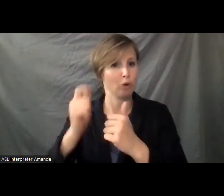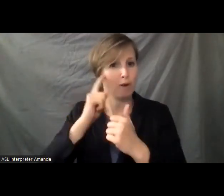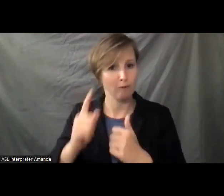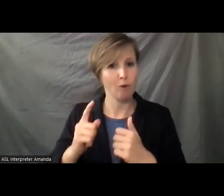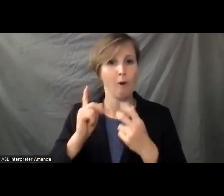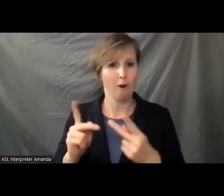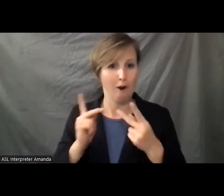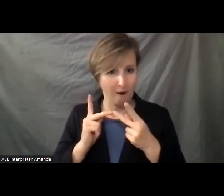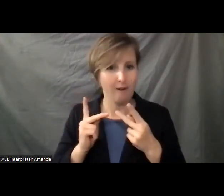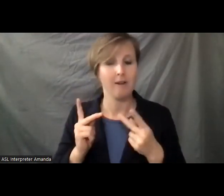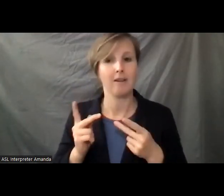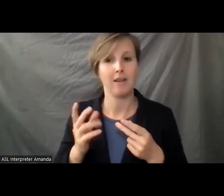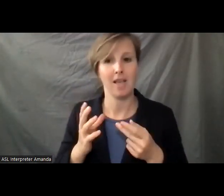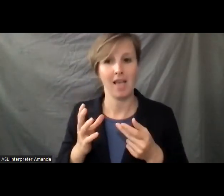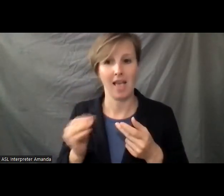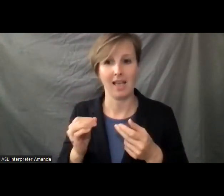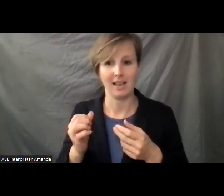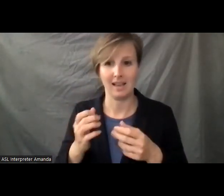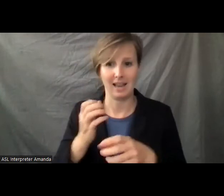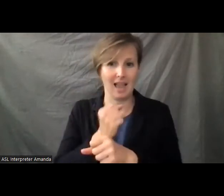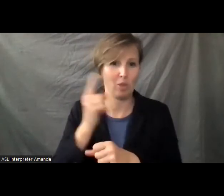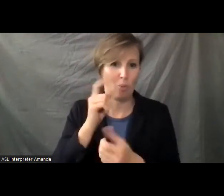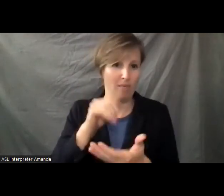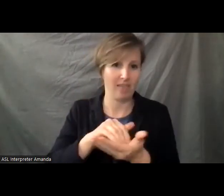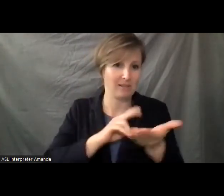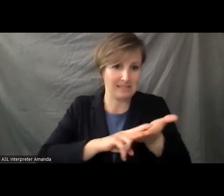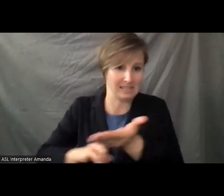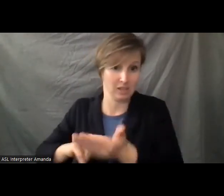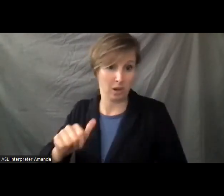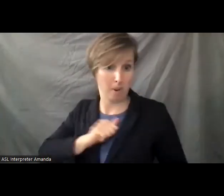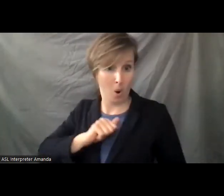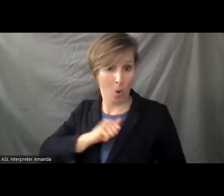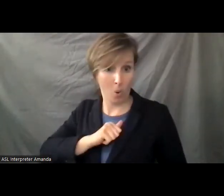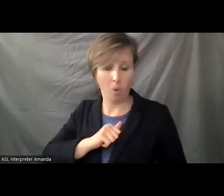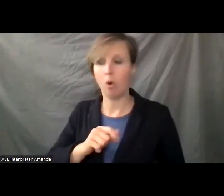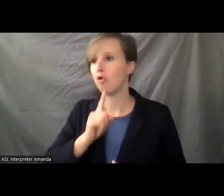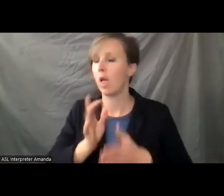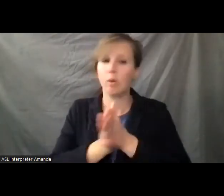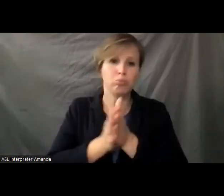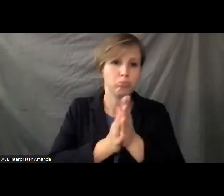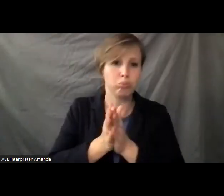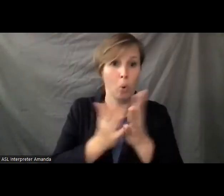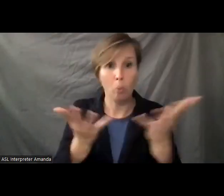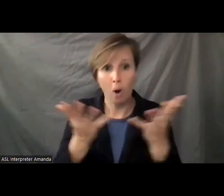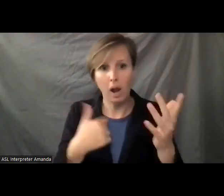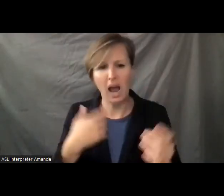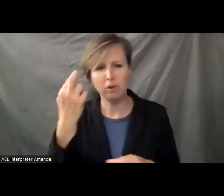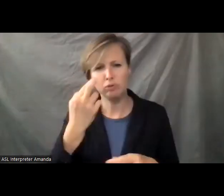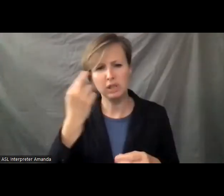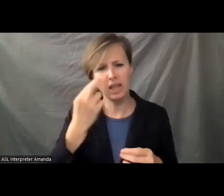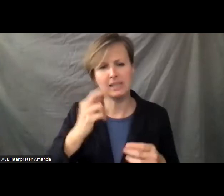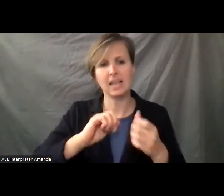know, get the thousand signatures needed on my own, one of the things that was really motivating me is I realized just how